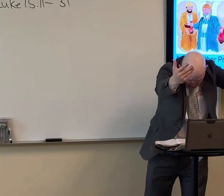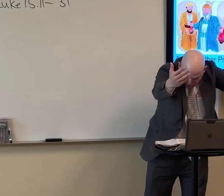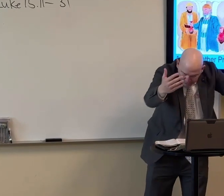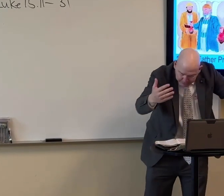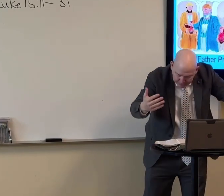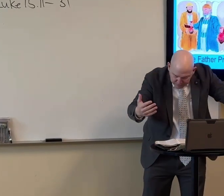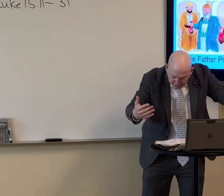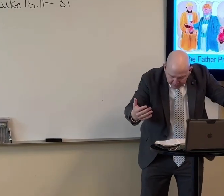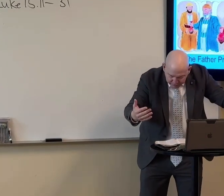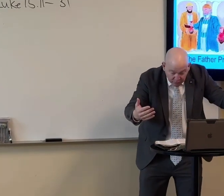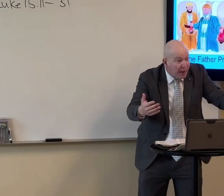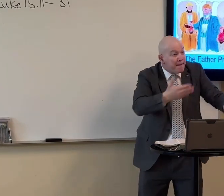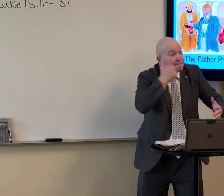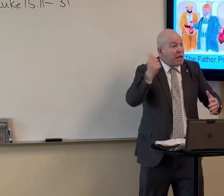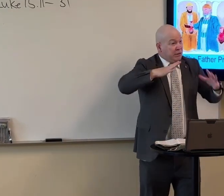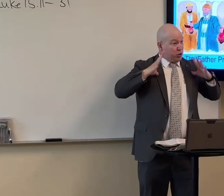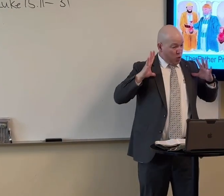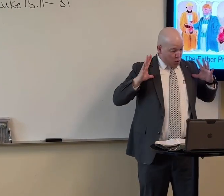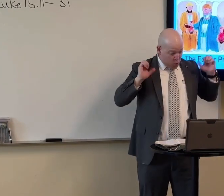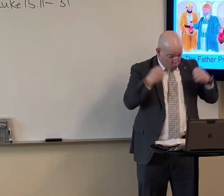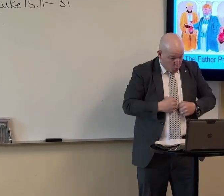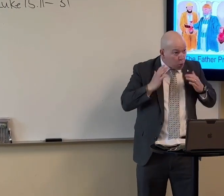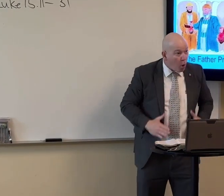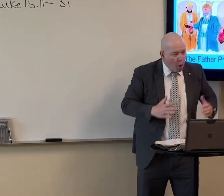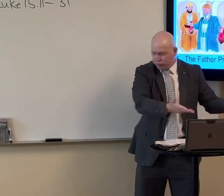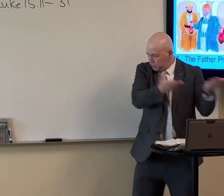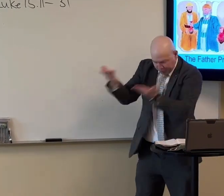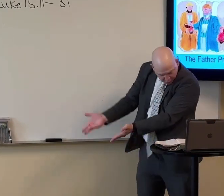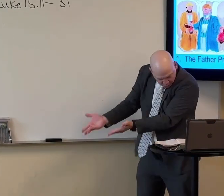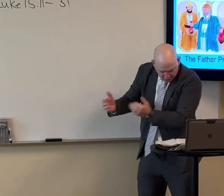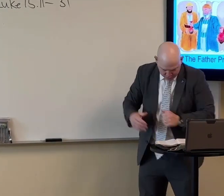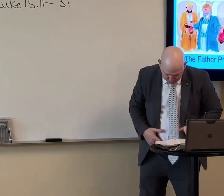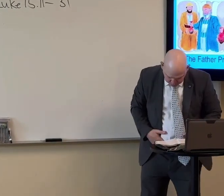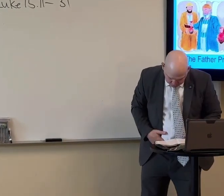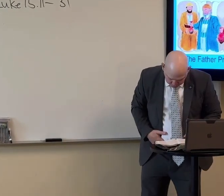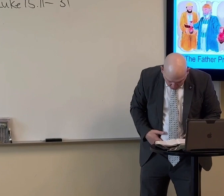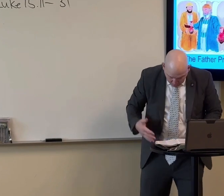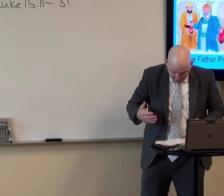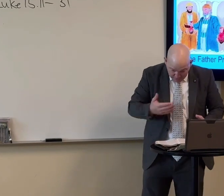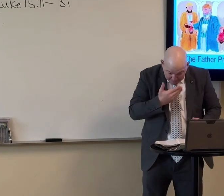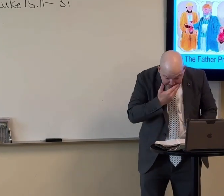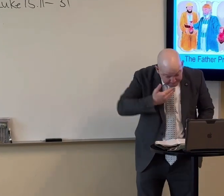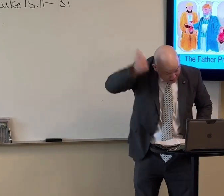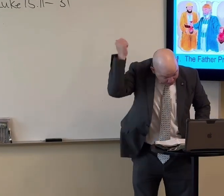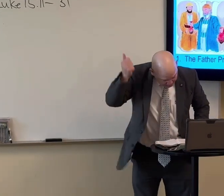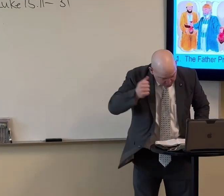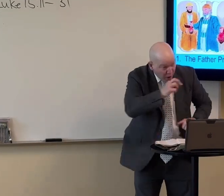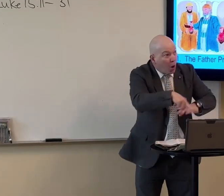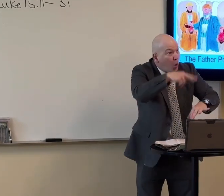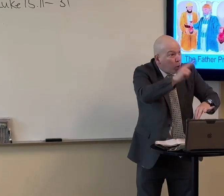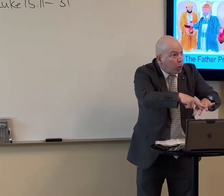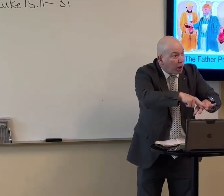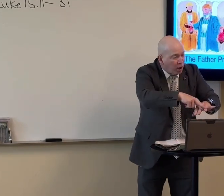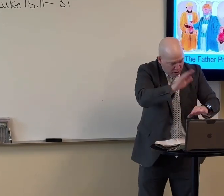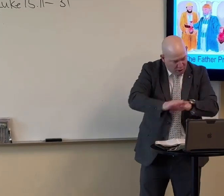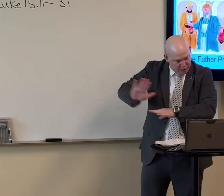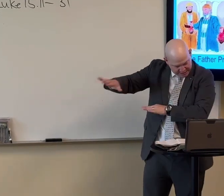Bring forth the best robe and put it on him and put a ring on his hand and